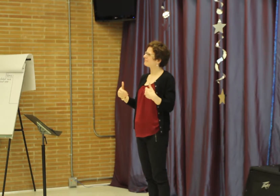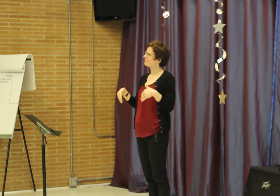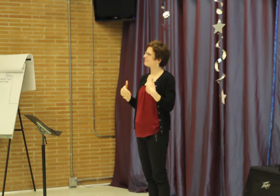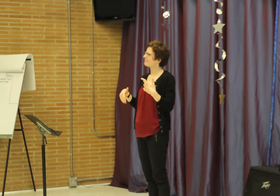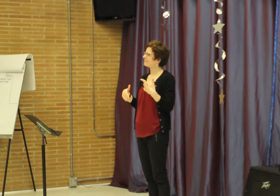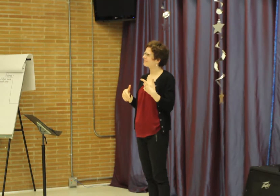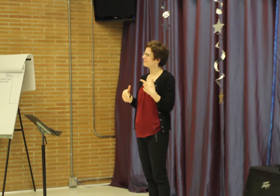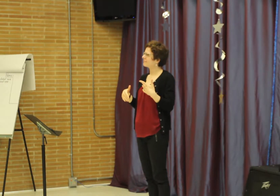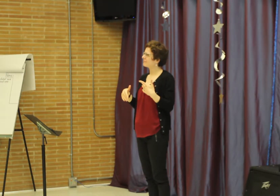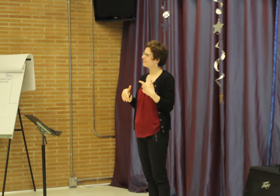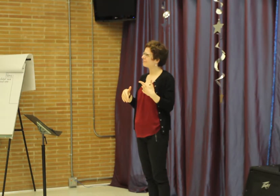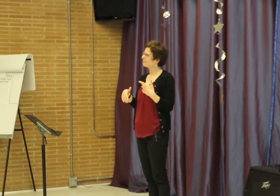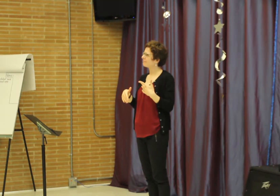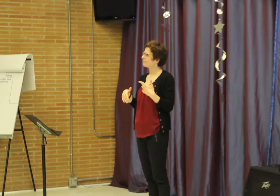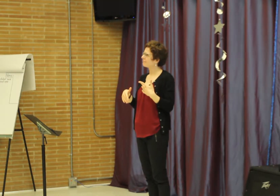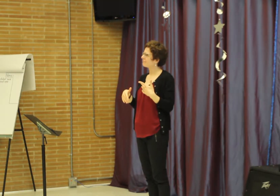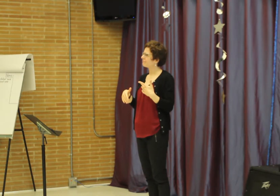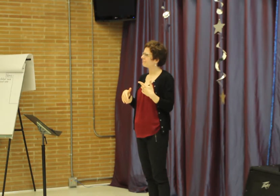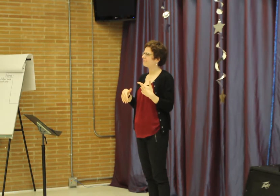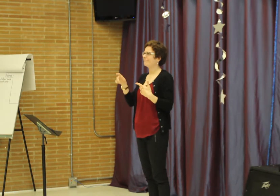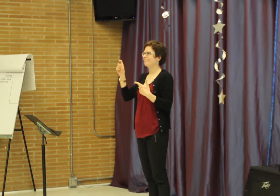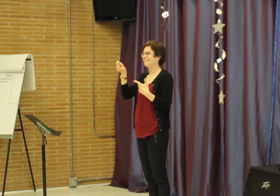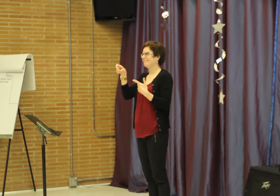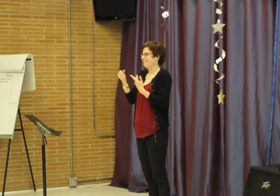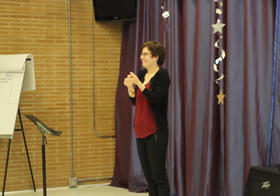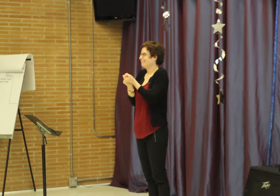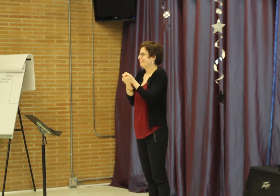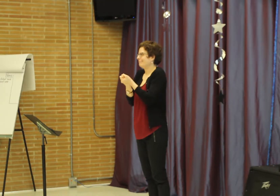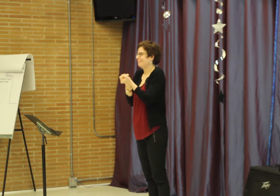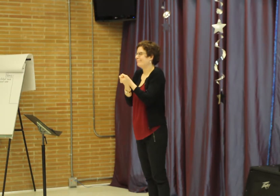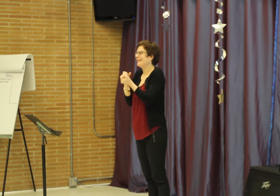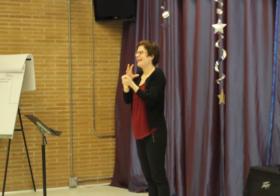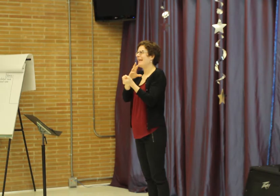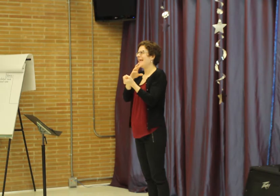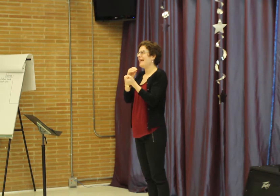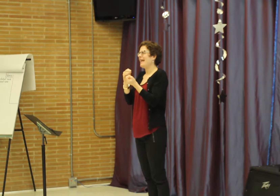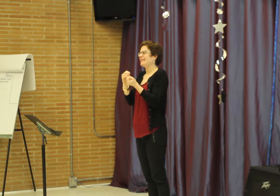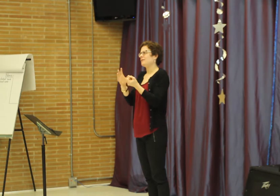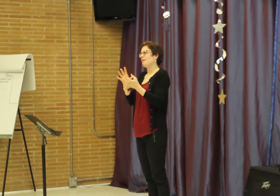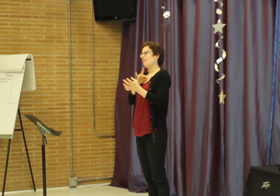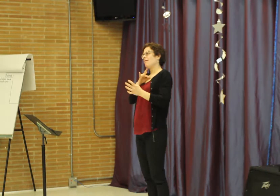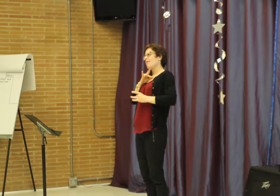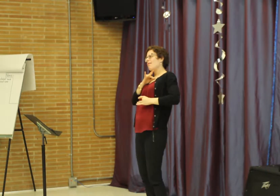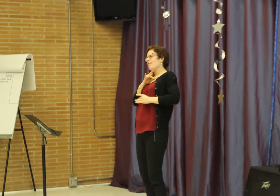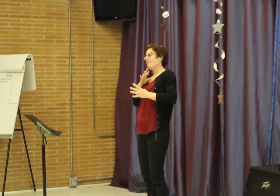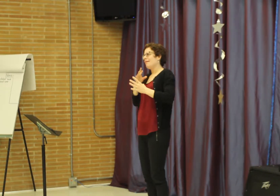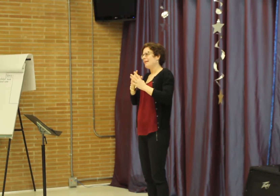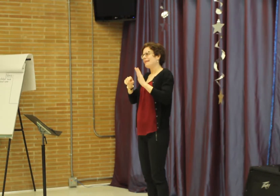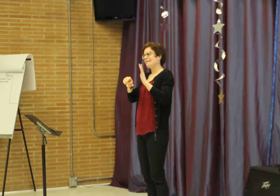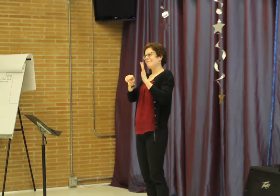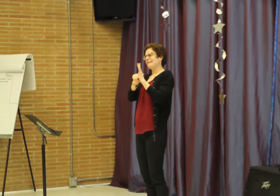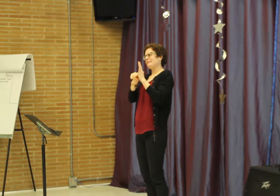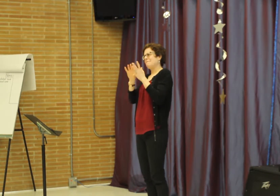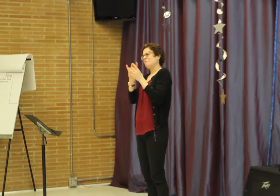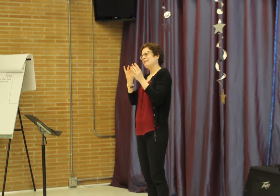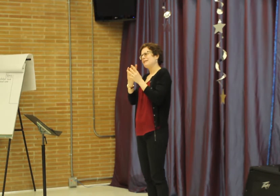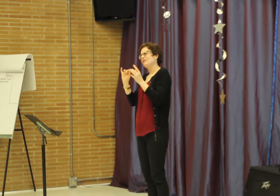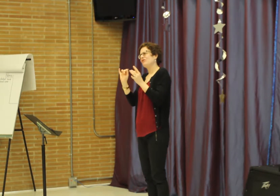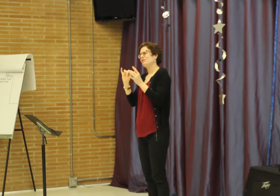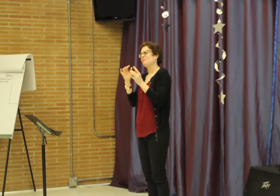was quite profound and impacted me in a deep way. I recognize that we need to support these parents in their